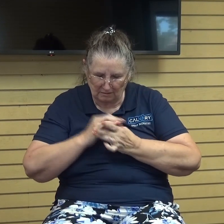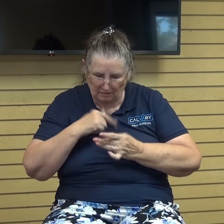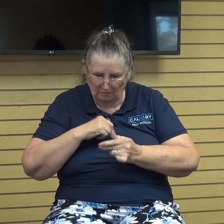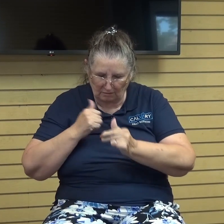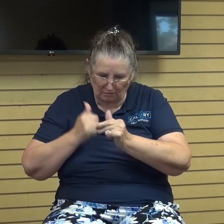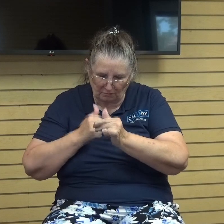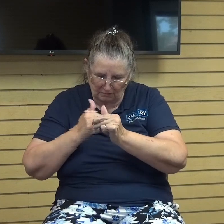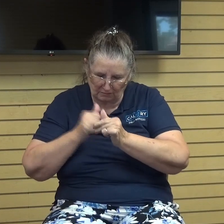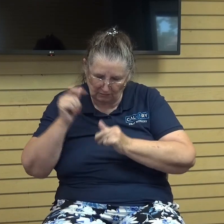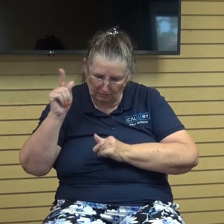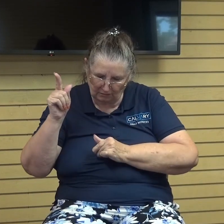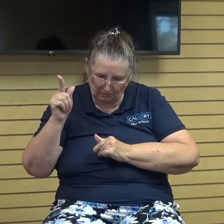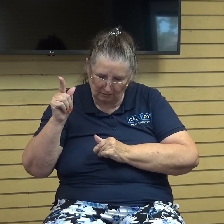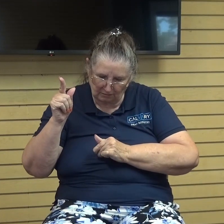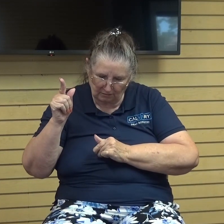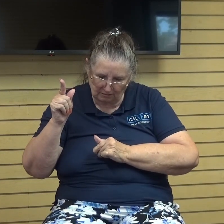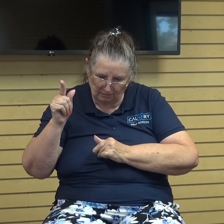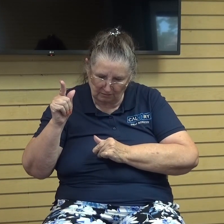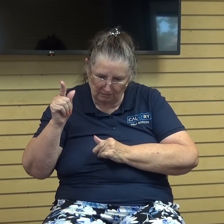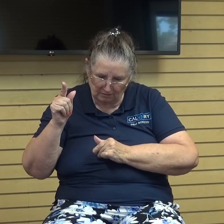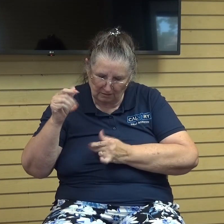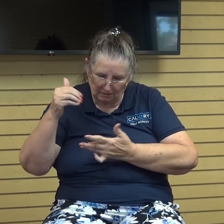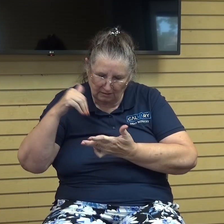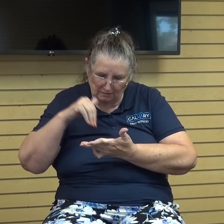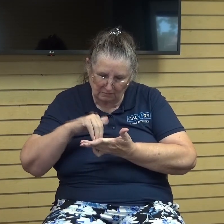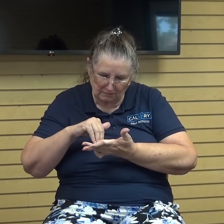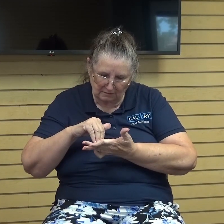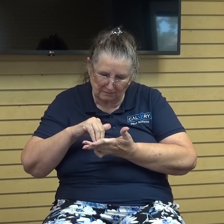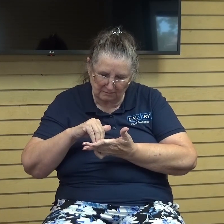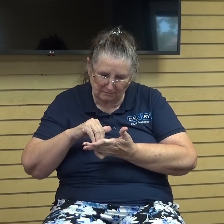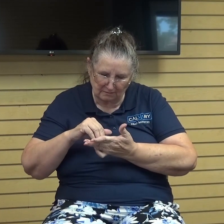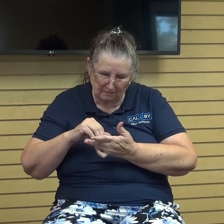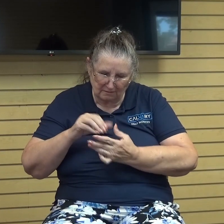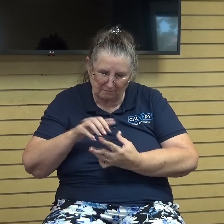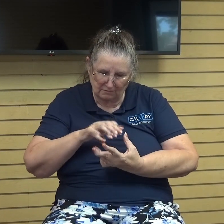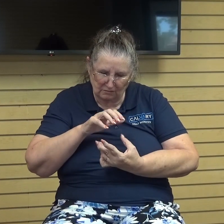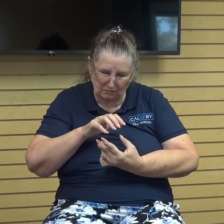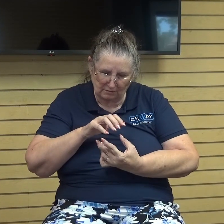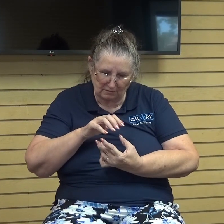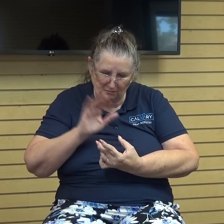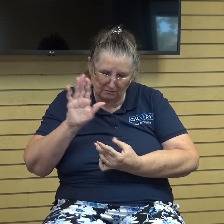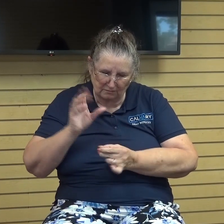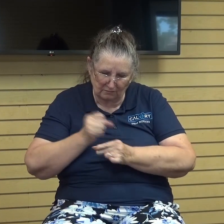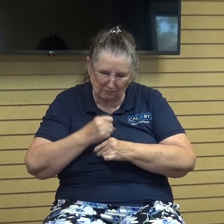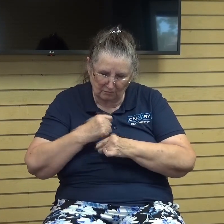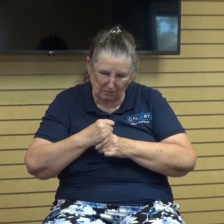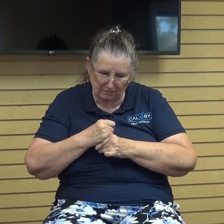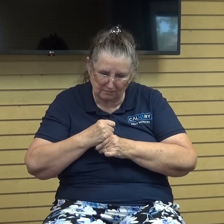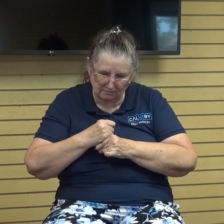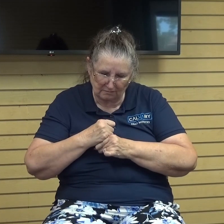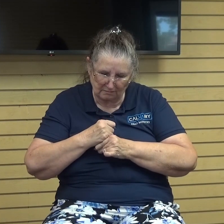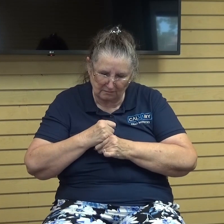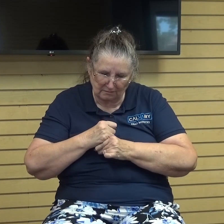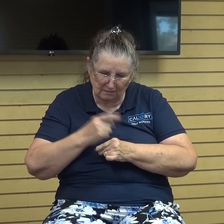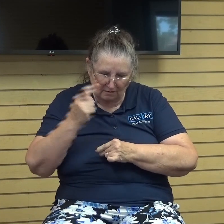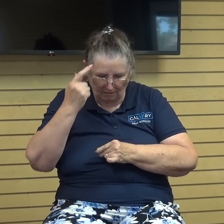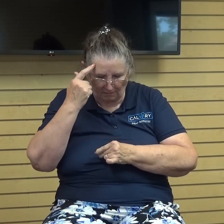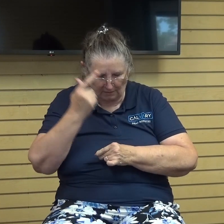you amidst those treasures lord and that it would constantly point our minds and our hearts toward